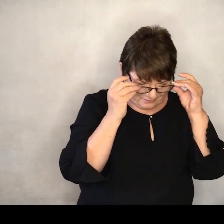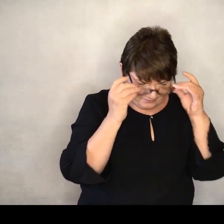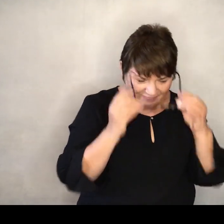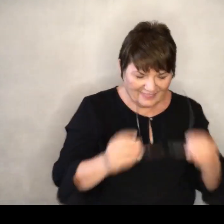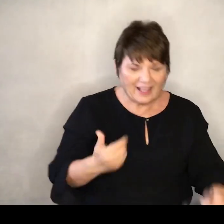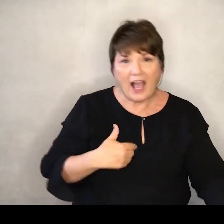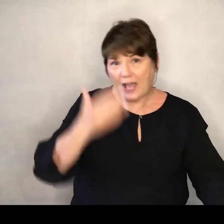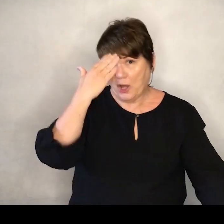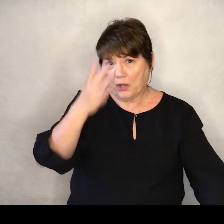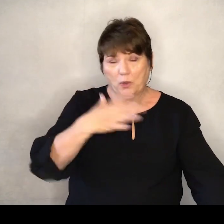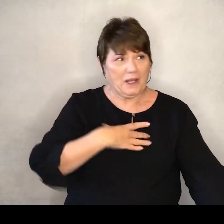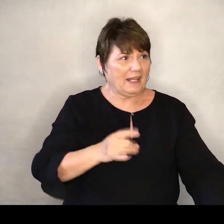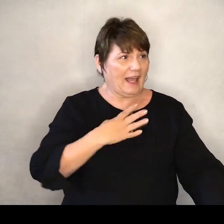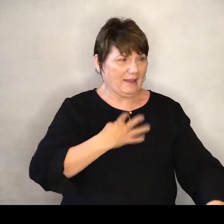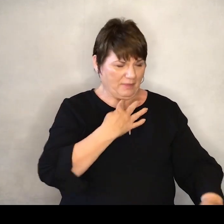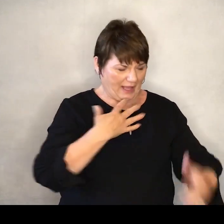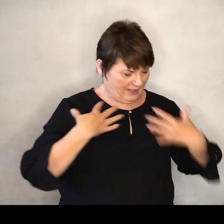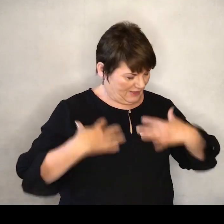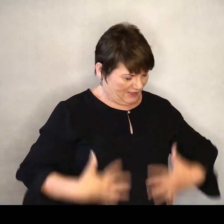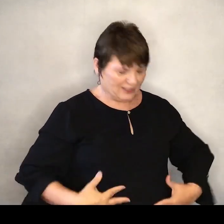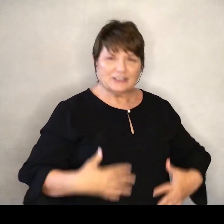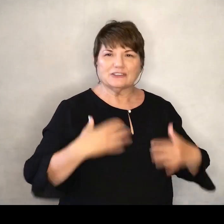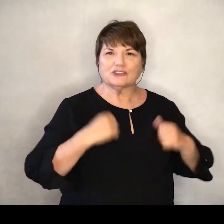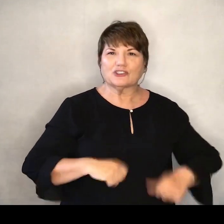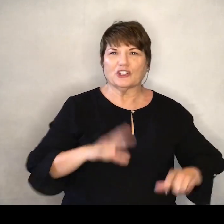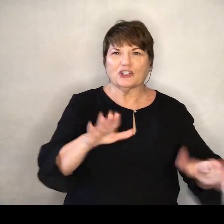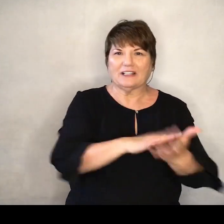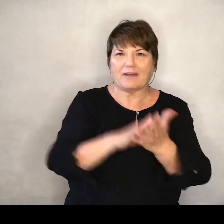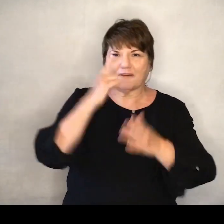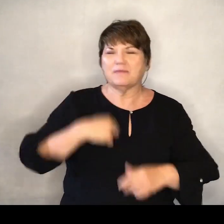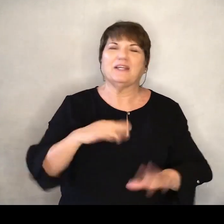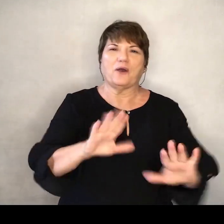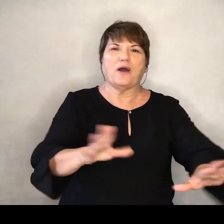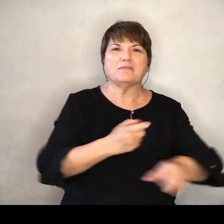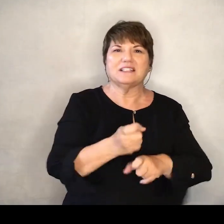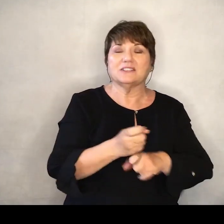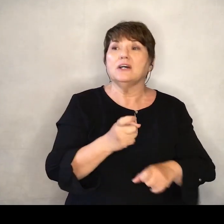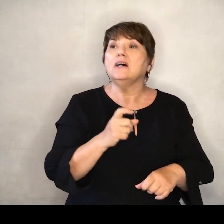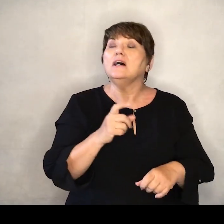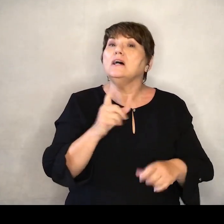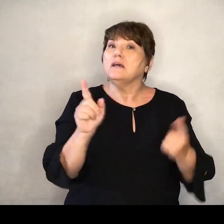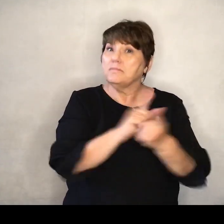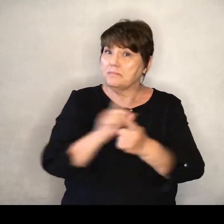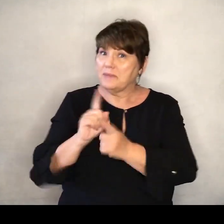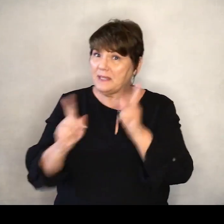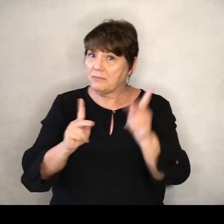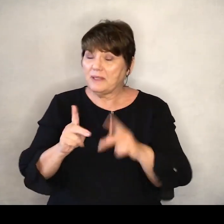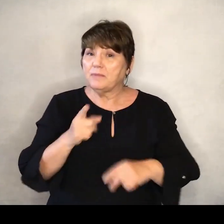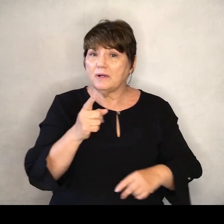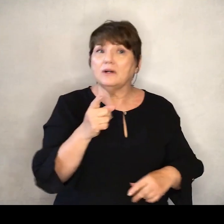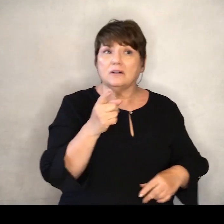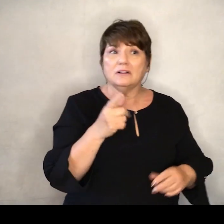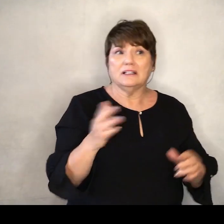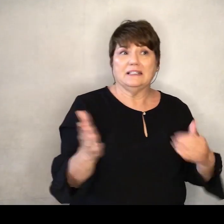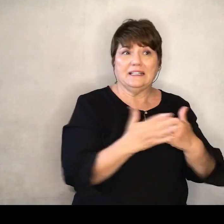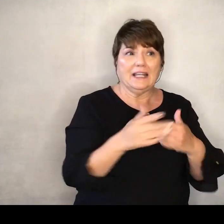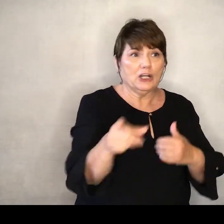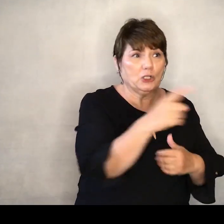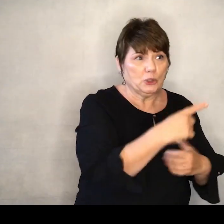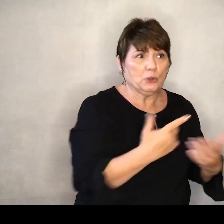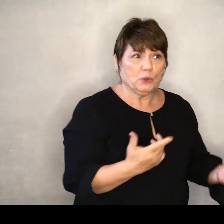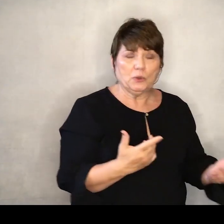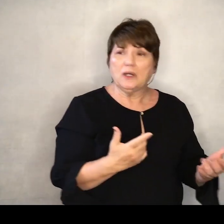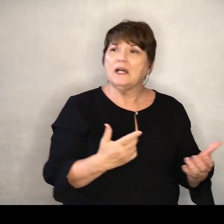you like my shirt But yeah, let's keep it No, this is a chance for you to get to know the people who are around you I know that there's new people in the room If they don't feel welcome